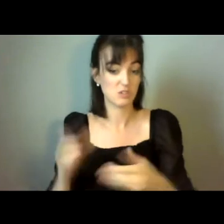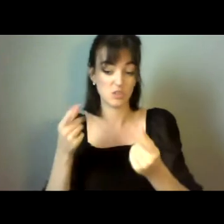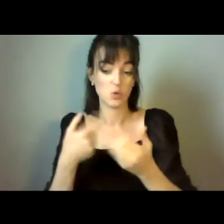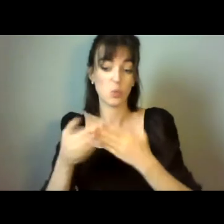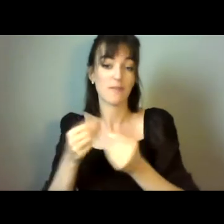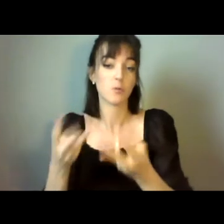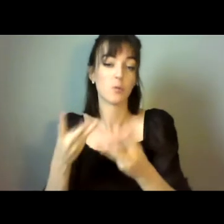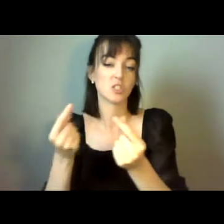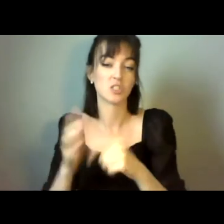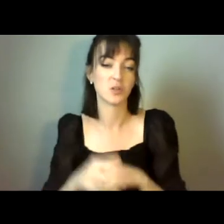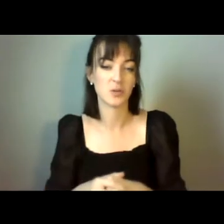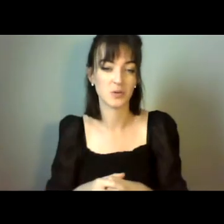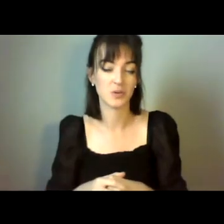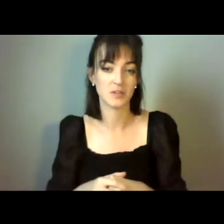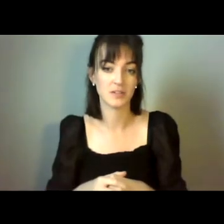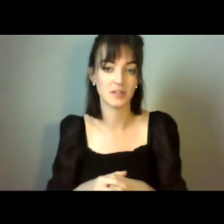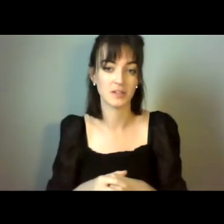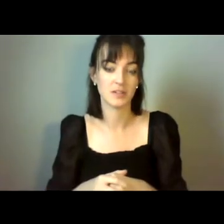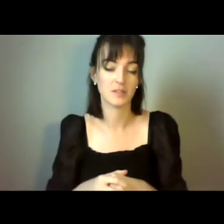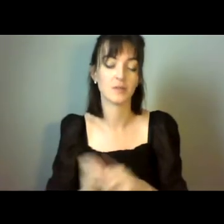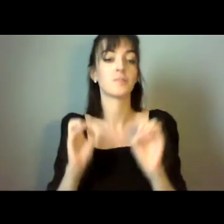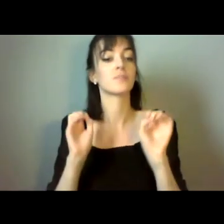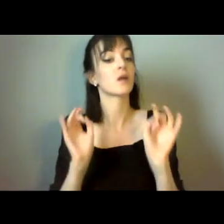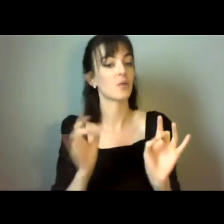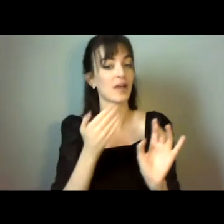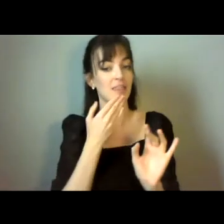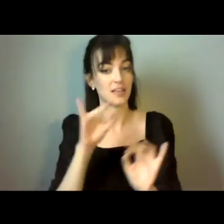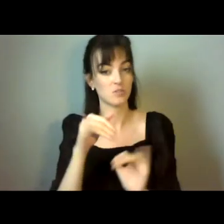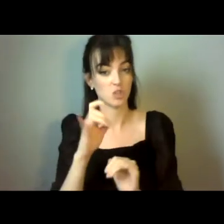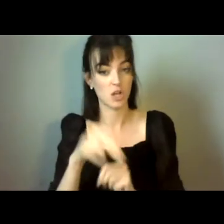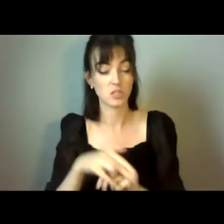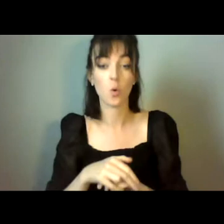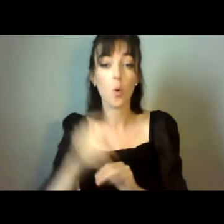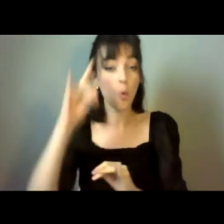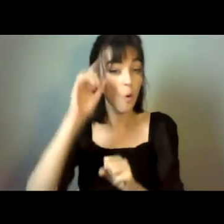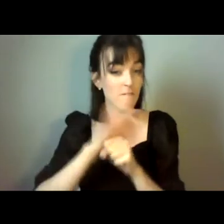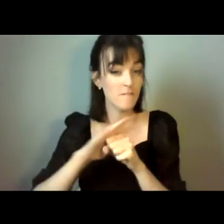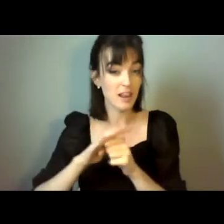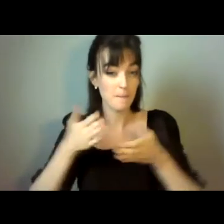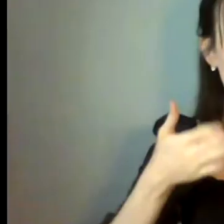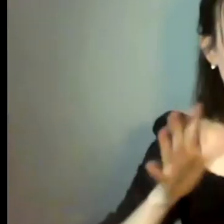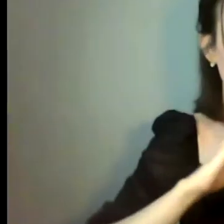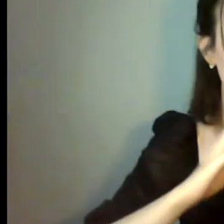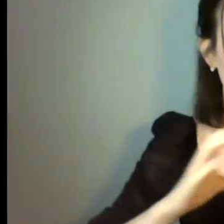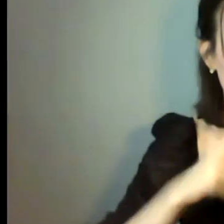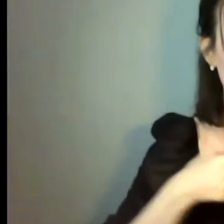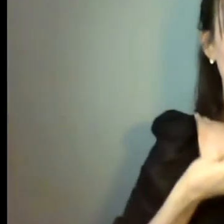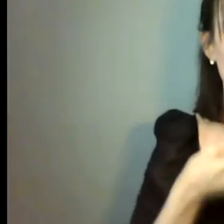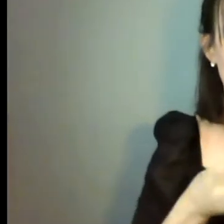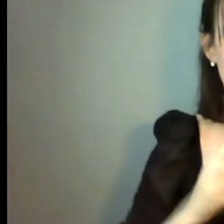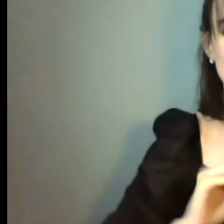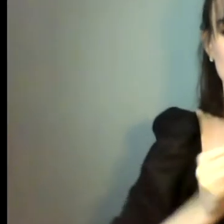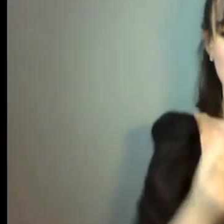you to do. Okay. Thank you, John. And again, hopefully the public consultation will provide an opportunity to have meaningful consultation.